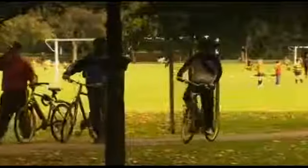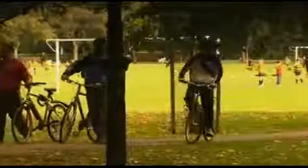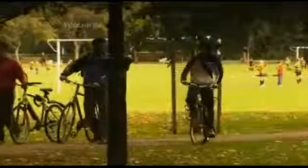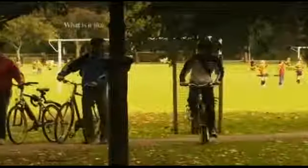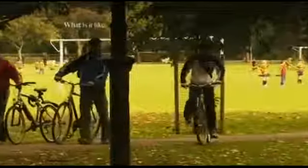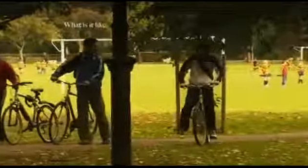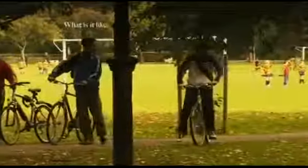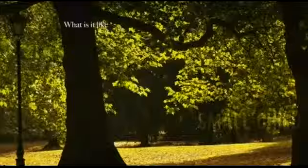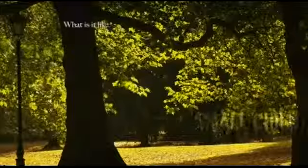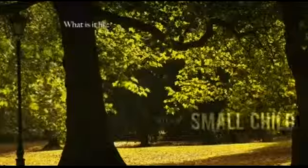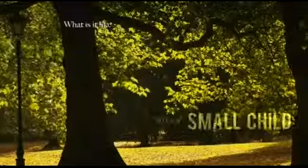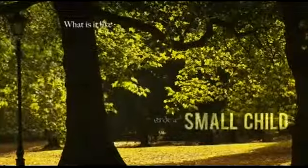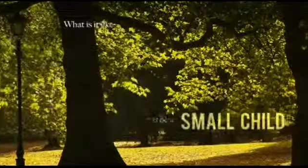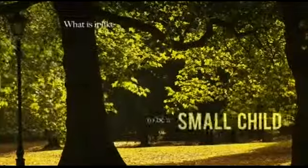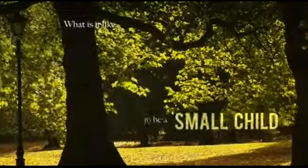What is it like to be a small child?